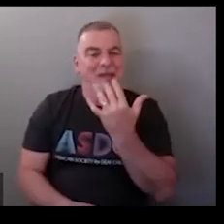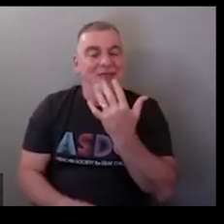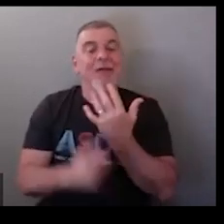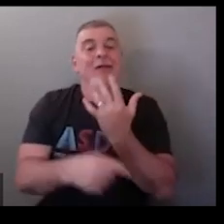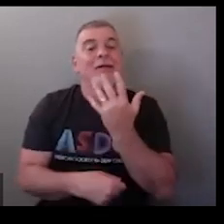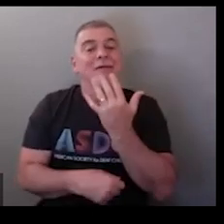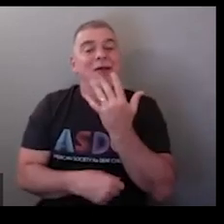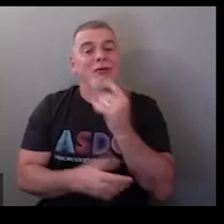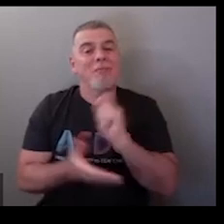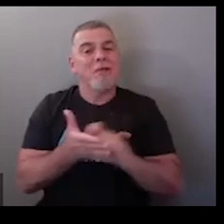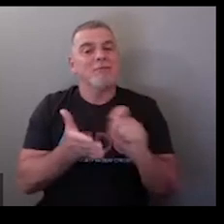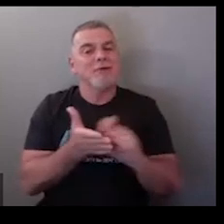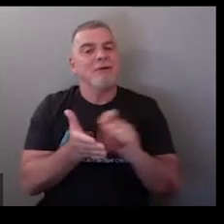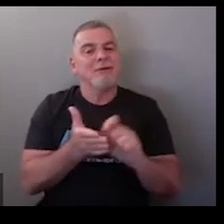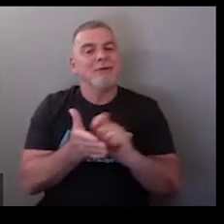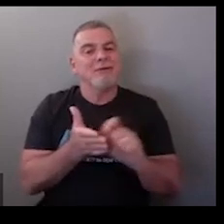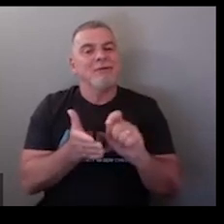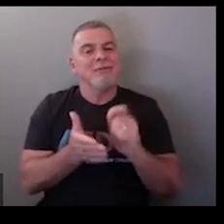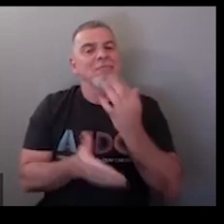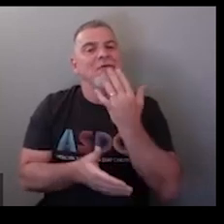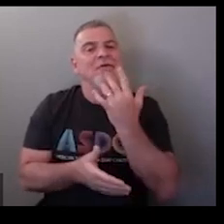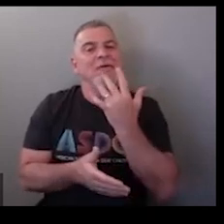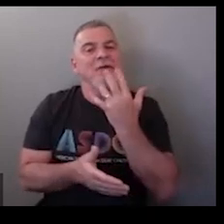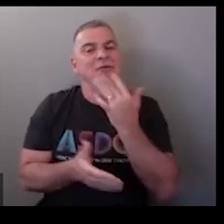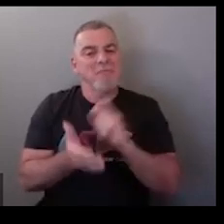colors I'm sure you guys know colored so color pencil